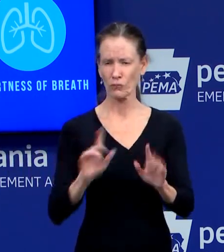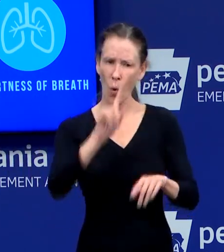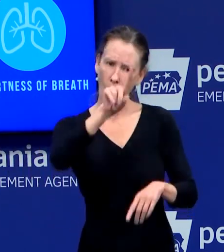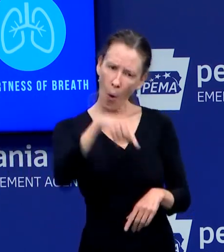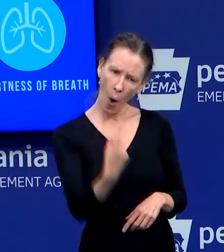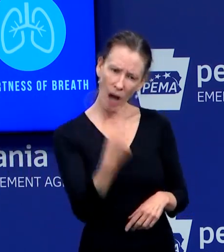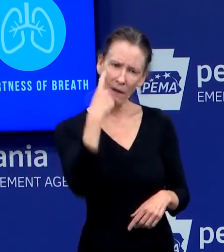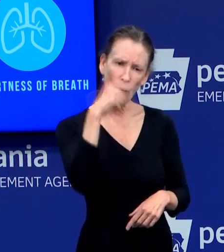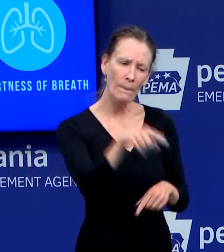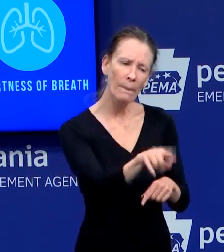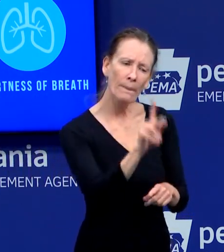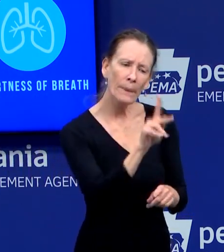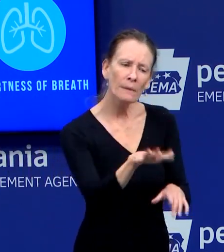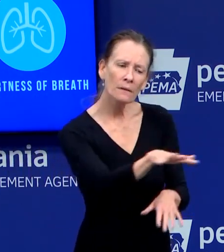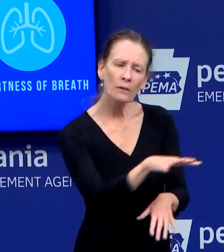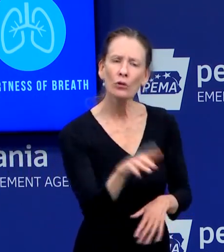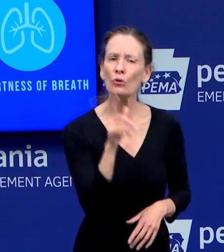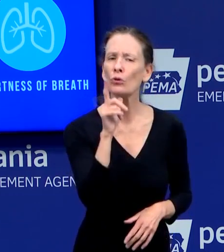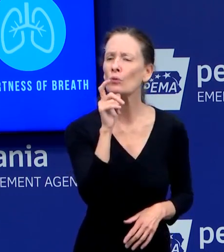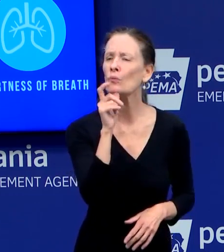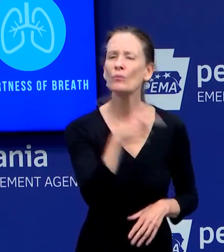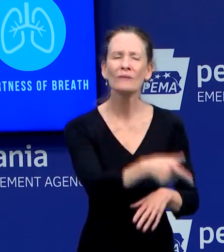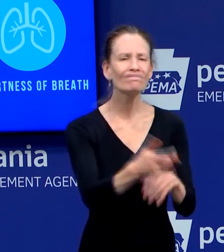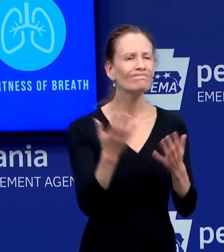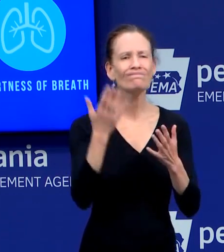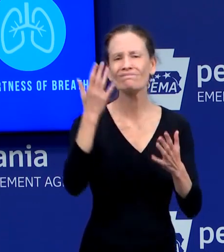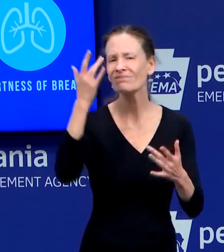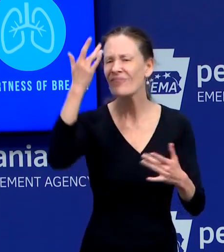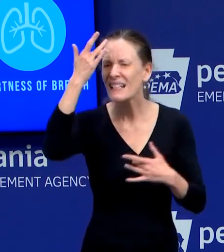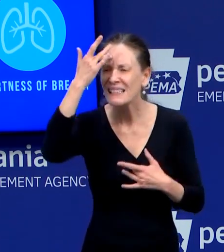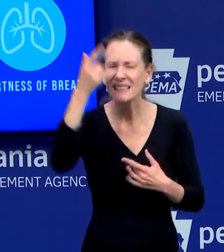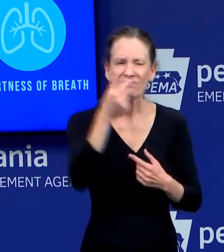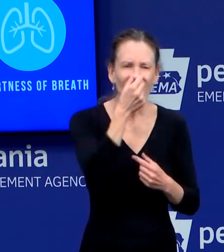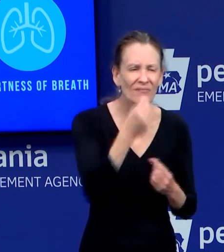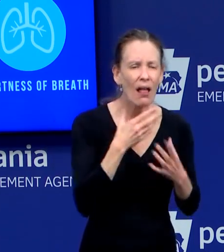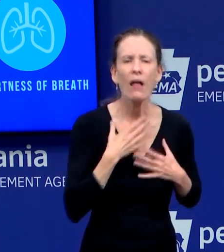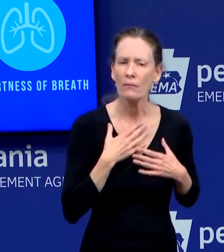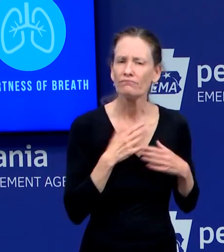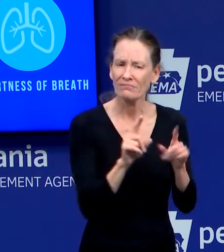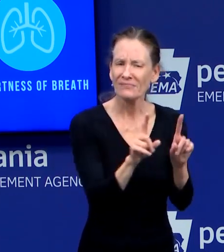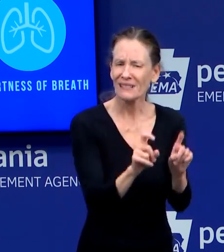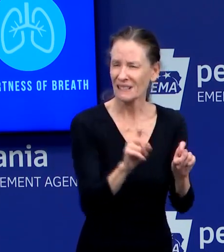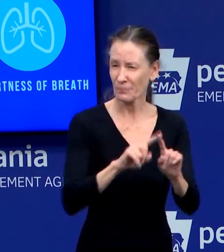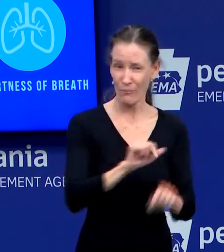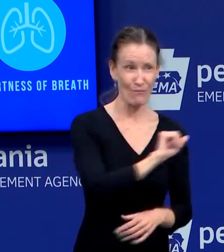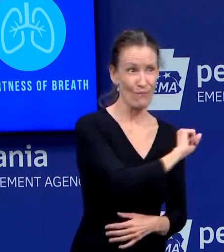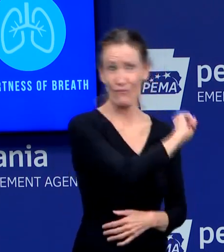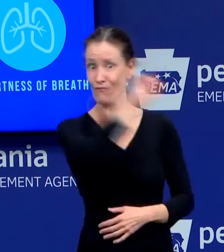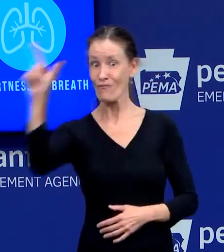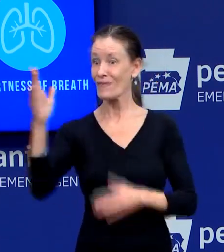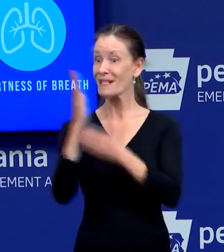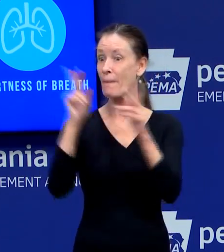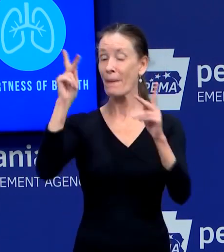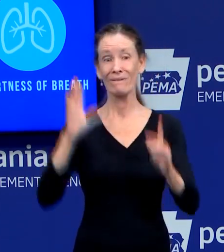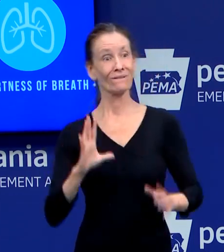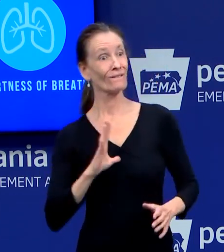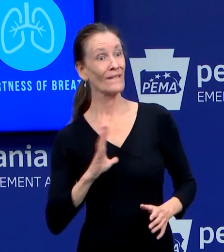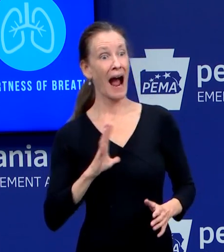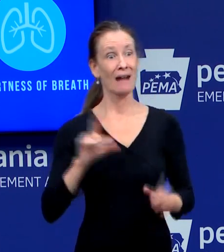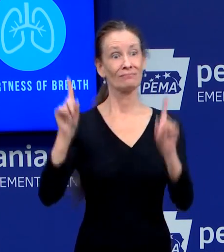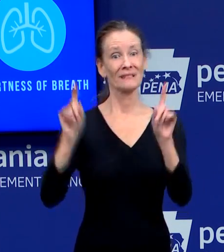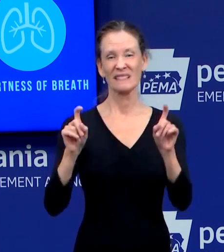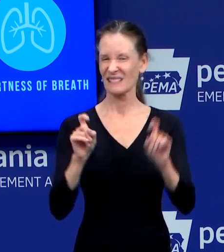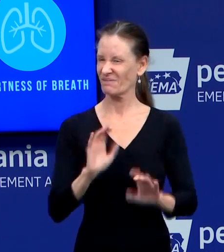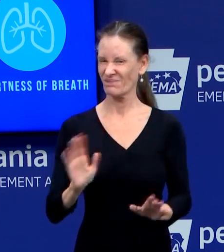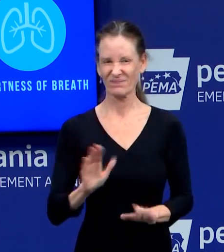work with the CDC about how, for any, for any state in any area, about how that would be done. Are you bound by CDC guidelines?